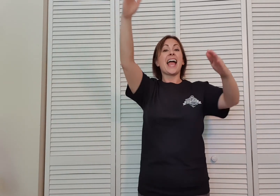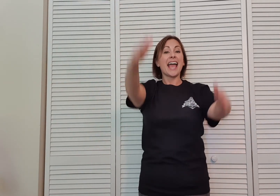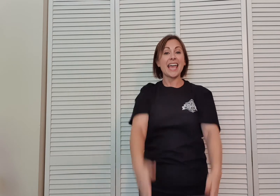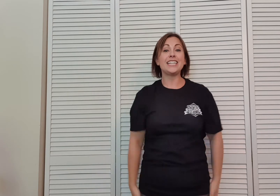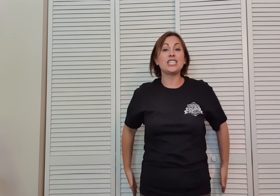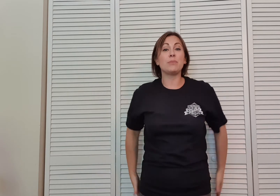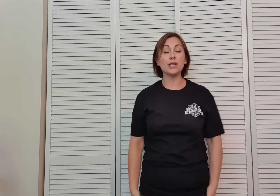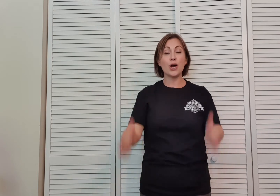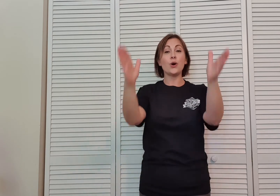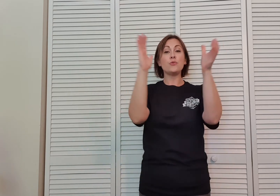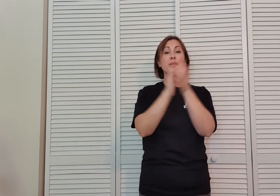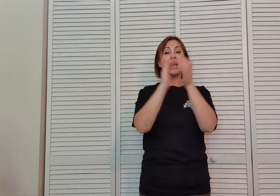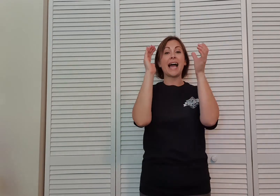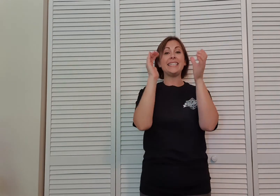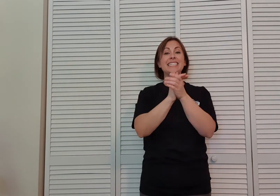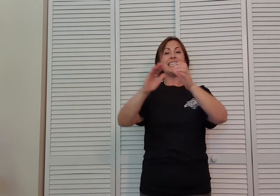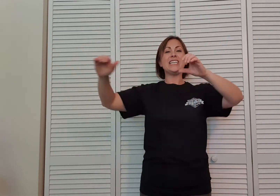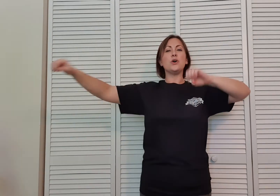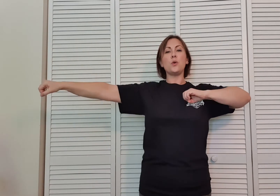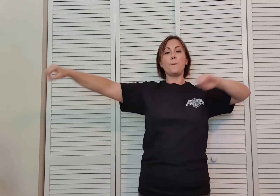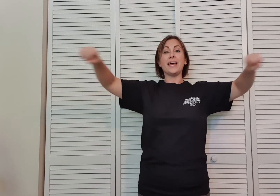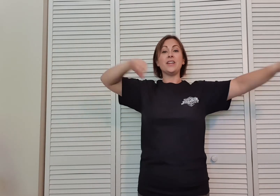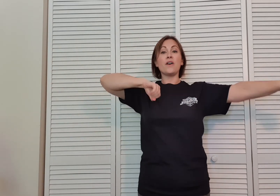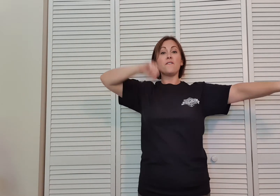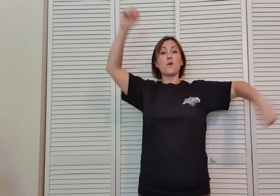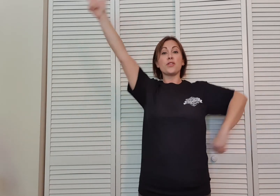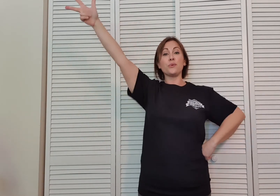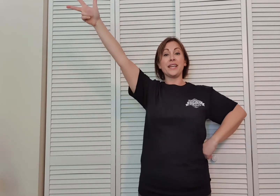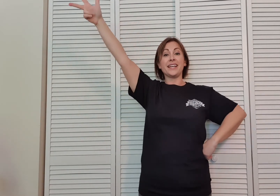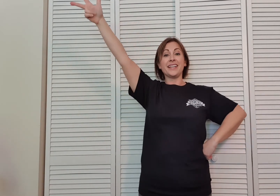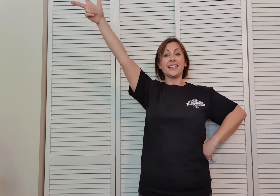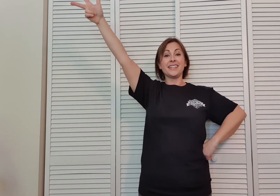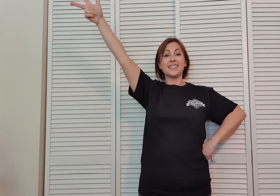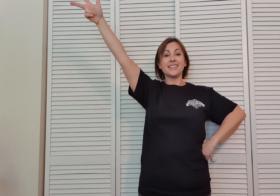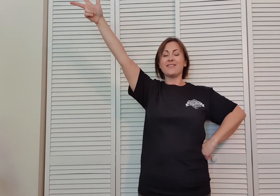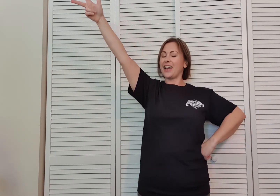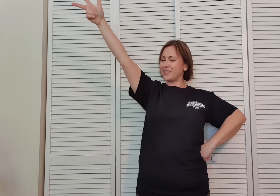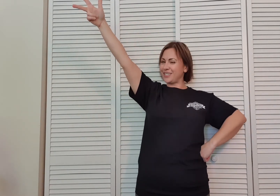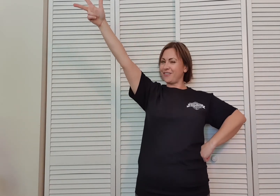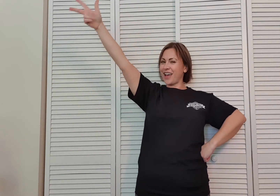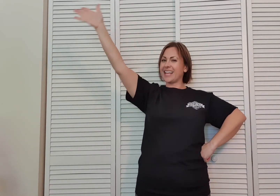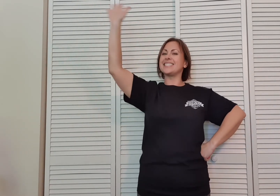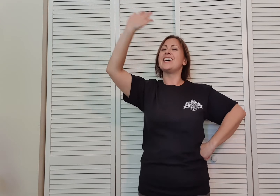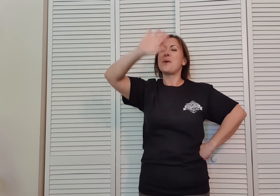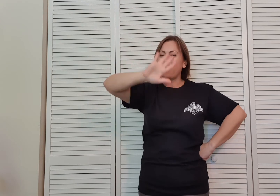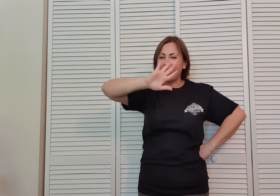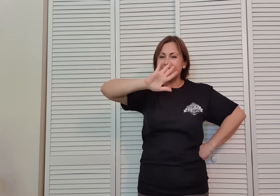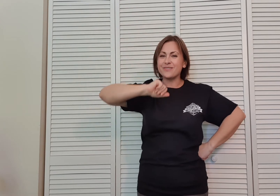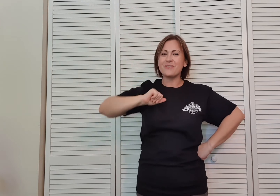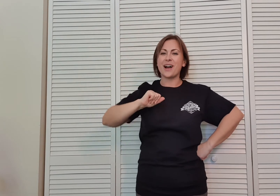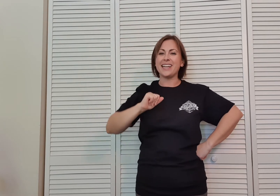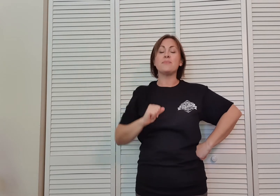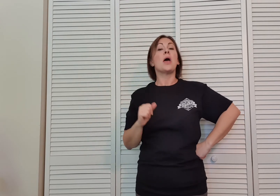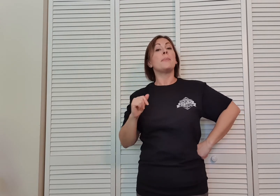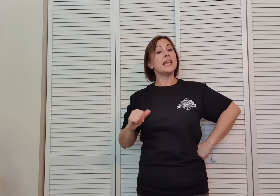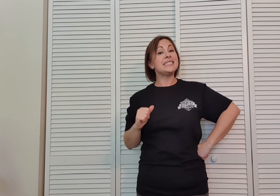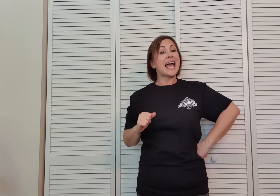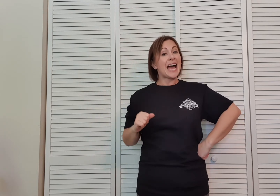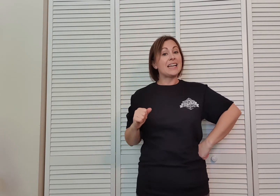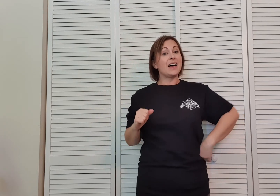H double O P I T. Hoop it. For three. If that was too fast, pause and rewind. But let's add on